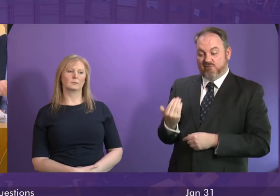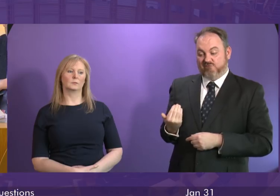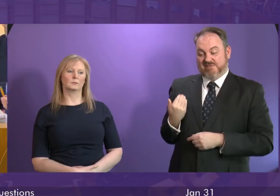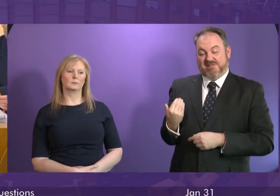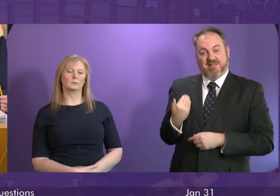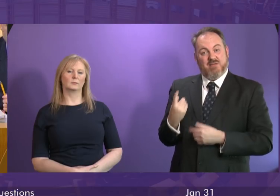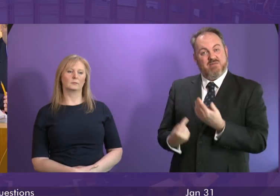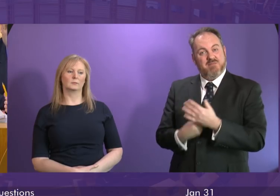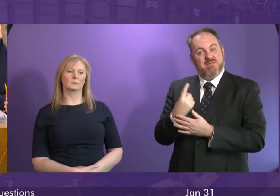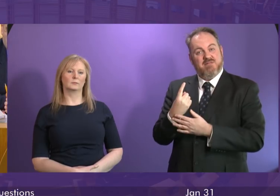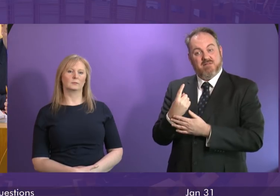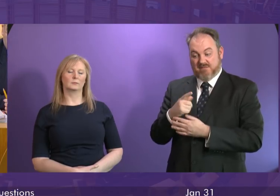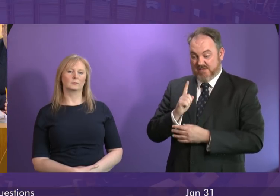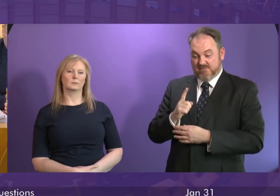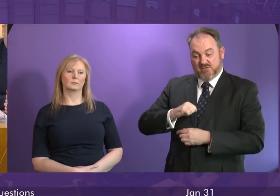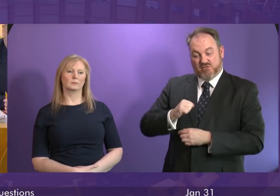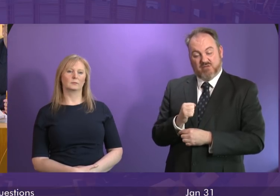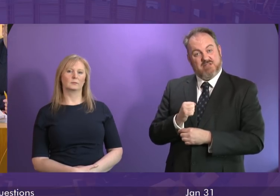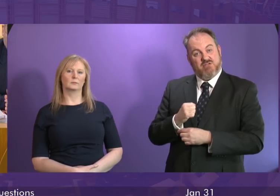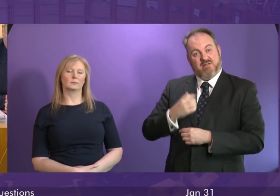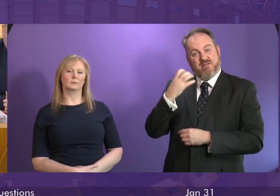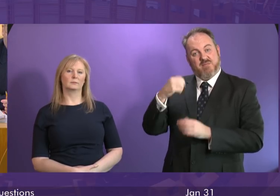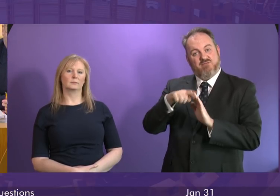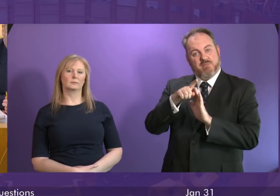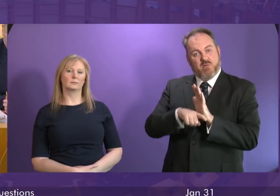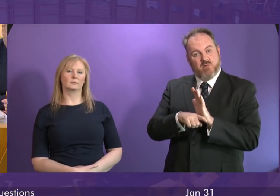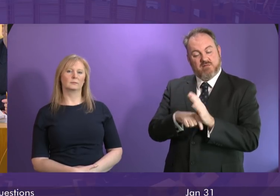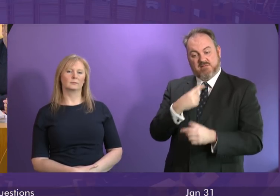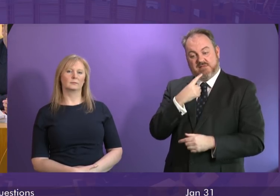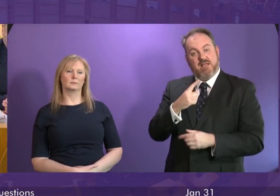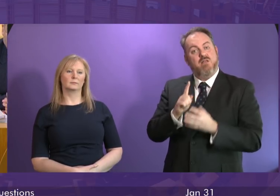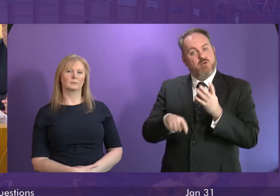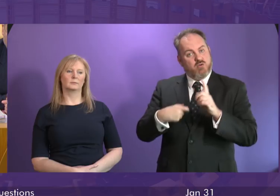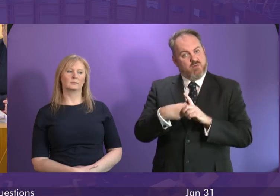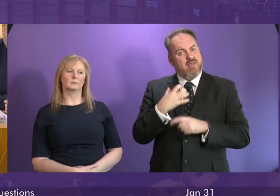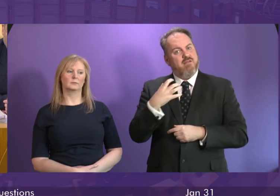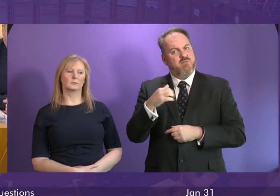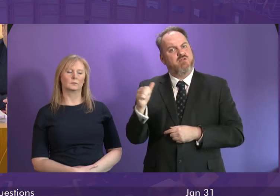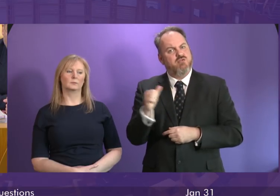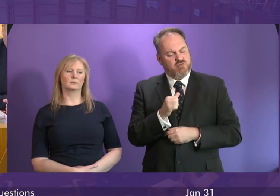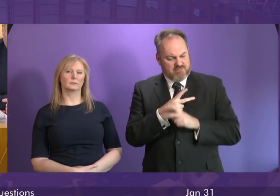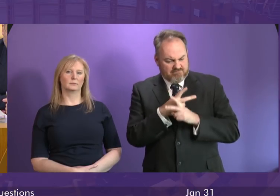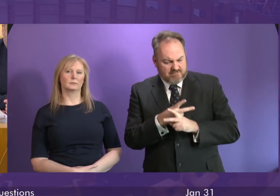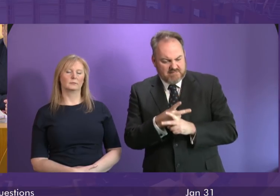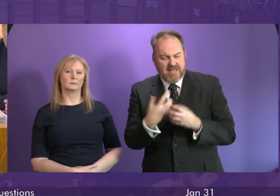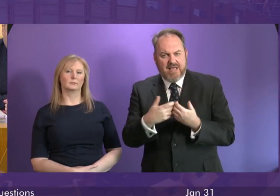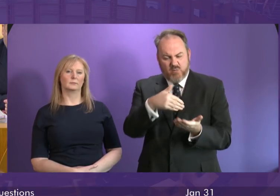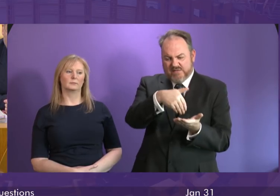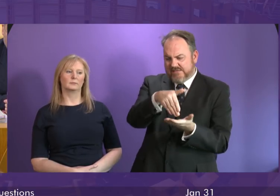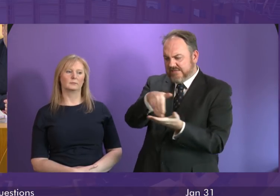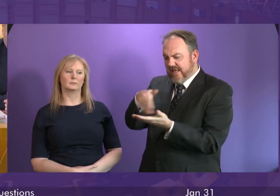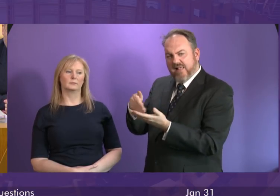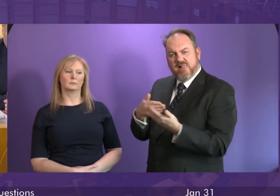report by the Scottish government we're very clear that we expect the UK government to properly police the export of arms